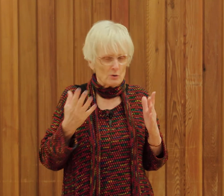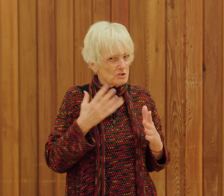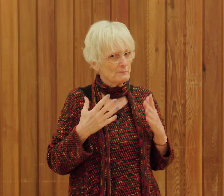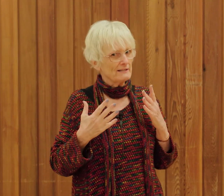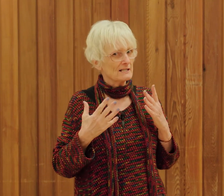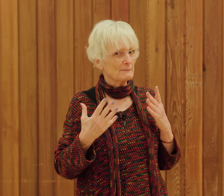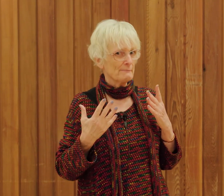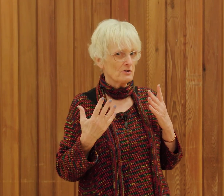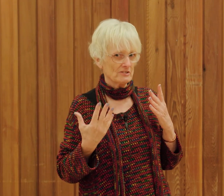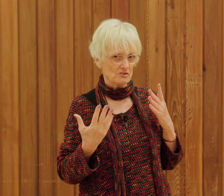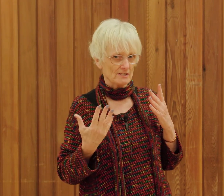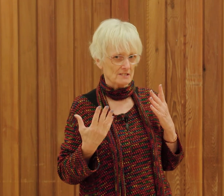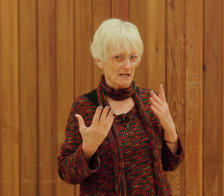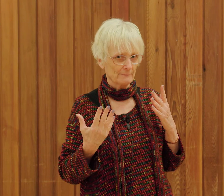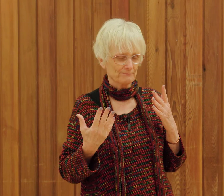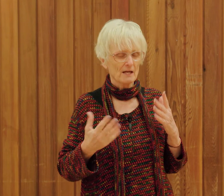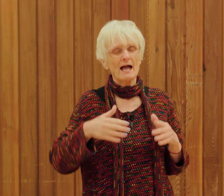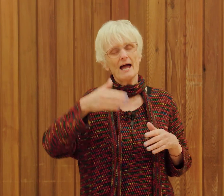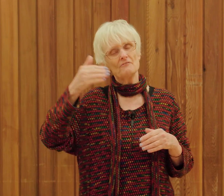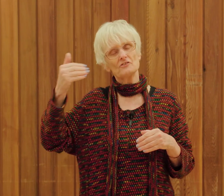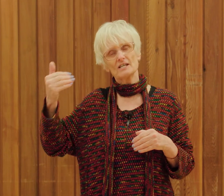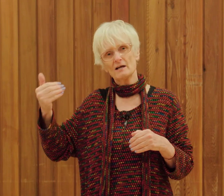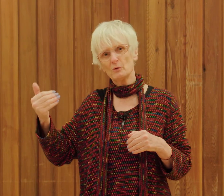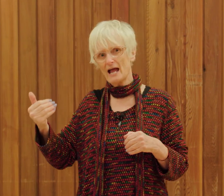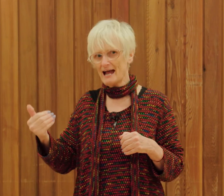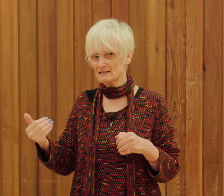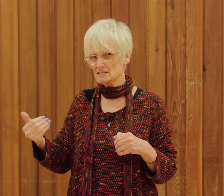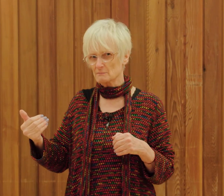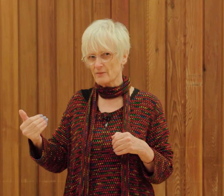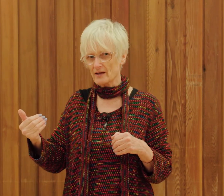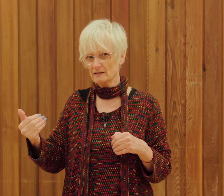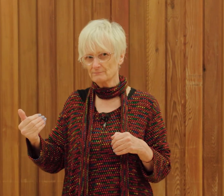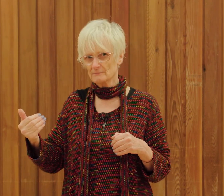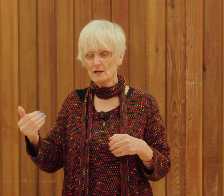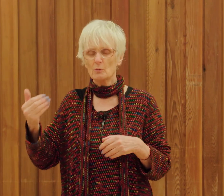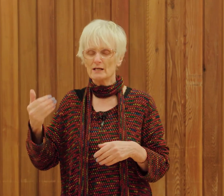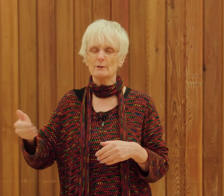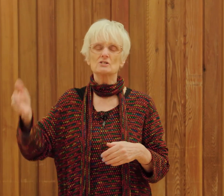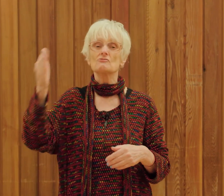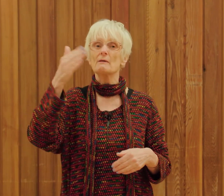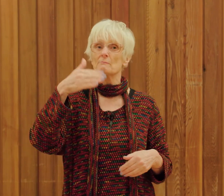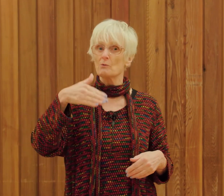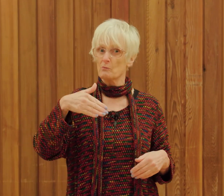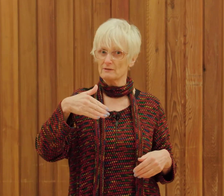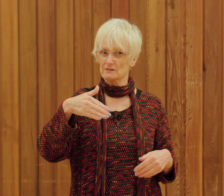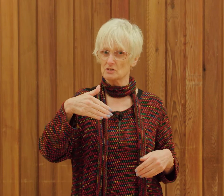just to make this a little bit more interesting every time we add something we're going to remember what we've done